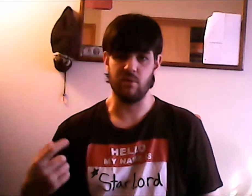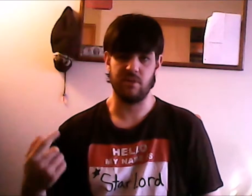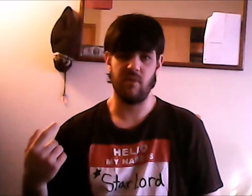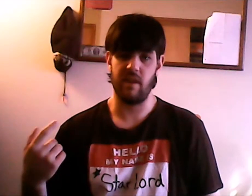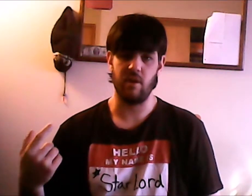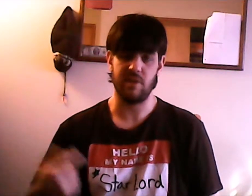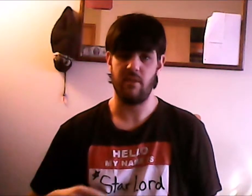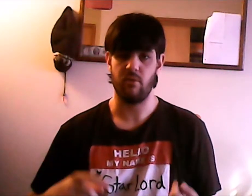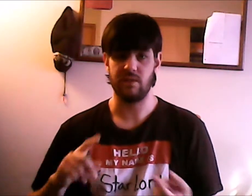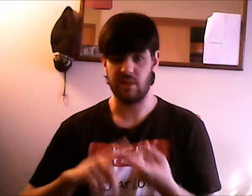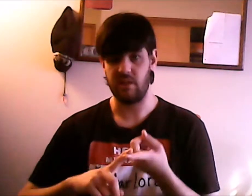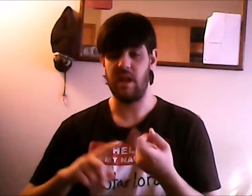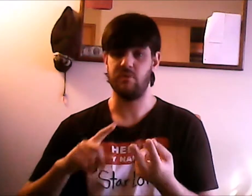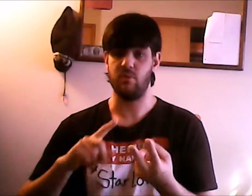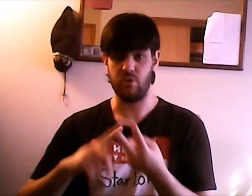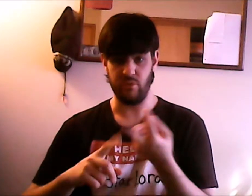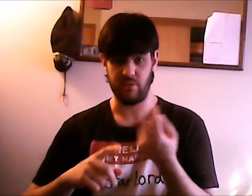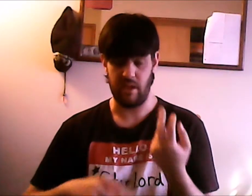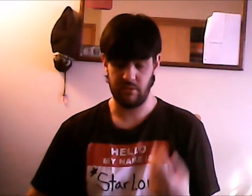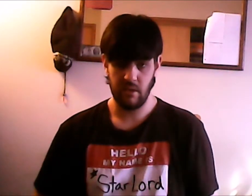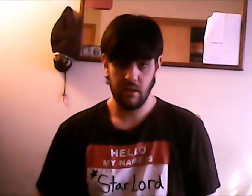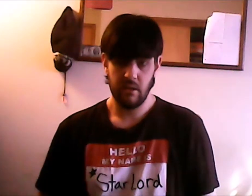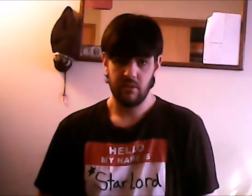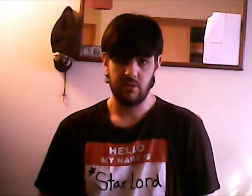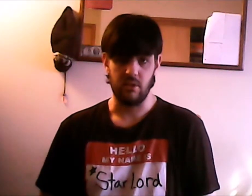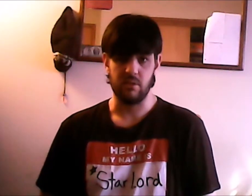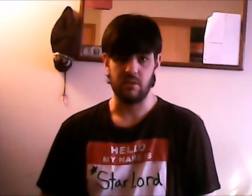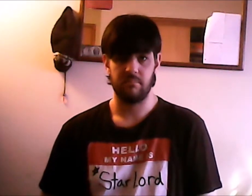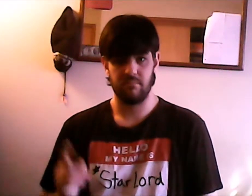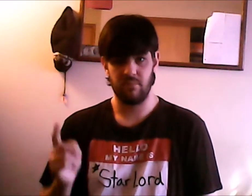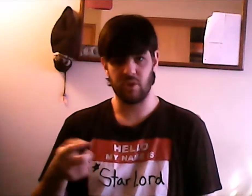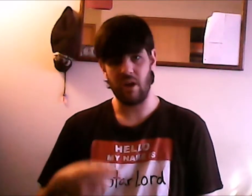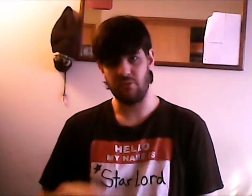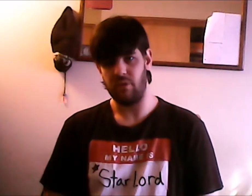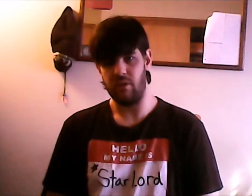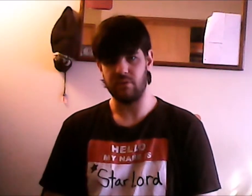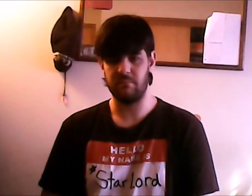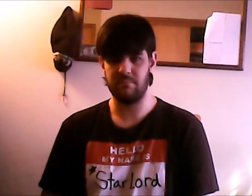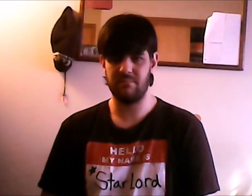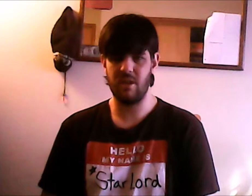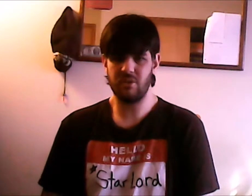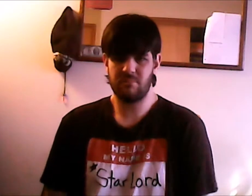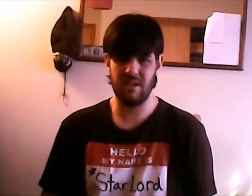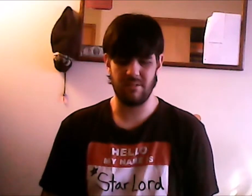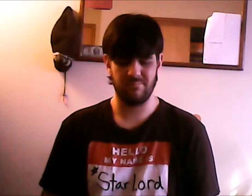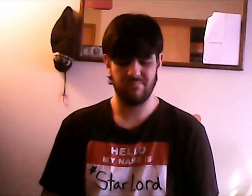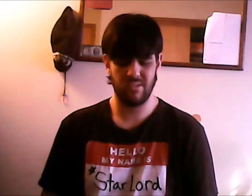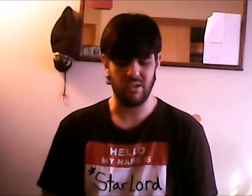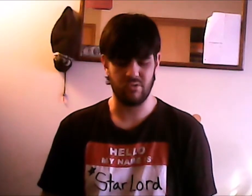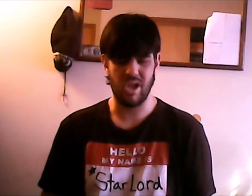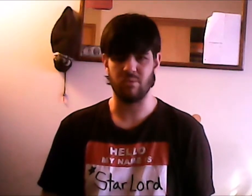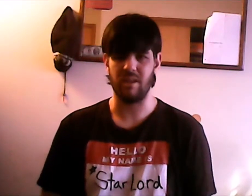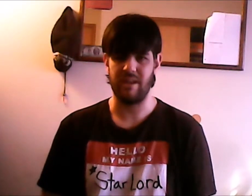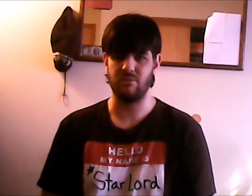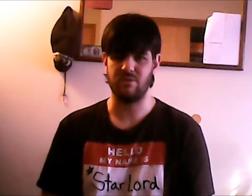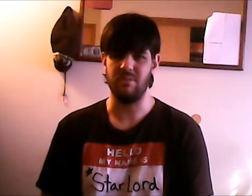post the videos either on Sundays or Tuesdays so look out for those and they'll just be you know general announcements